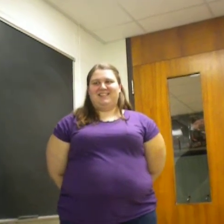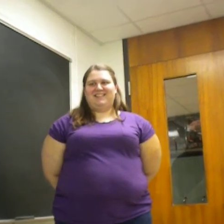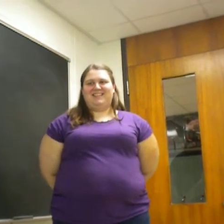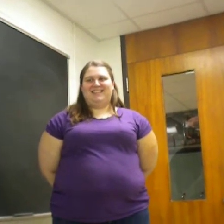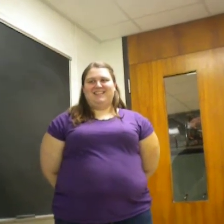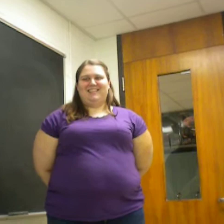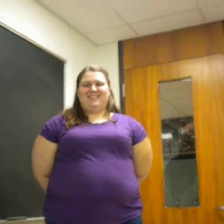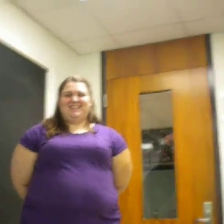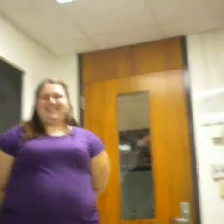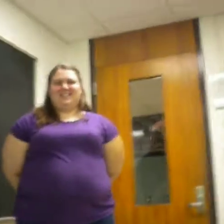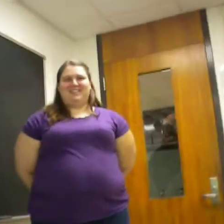There we go.